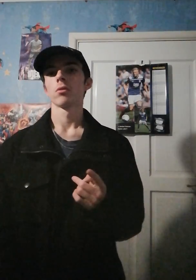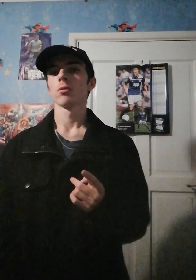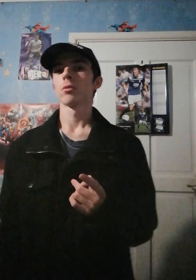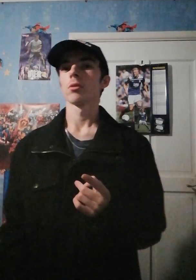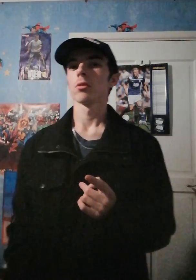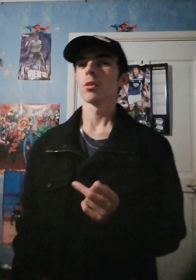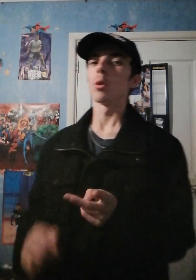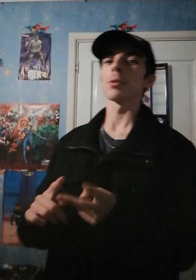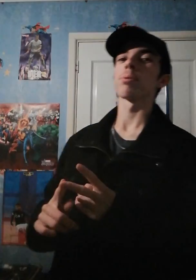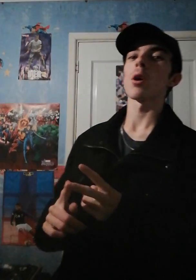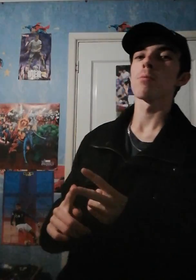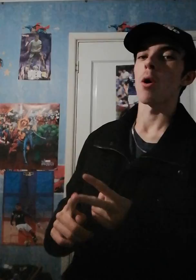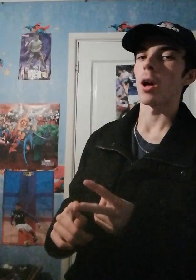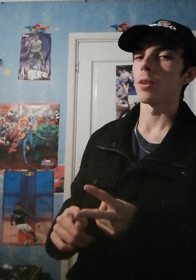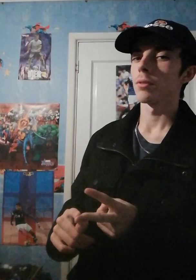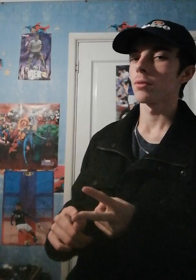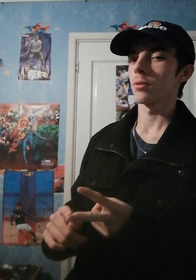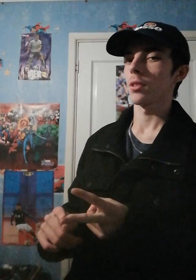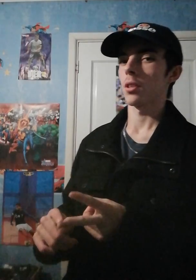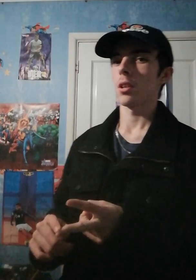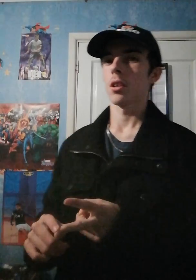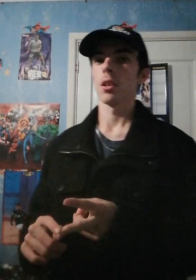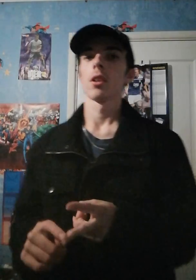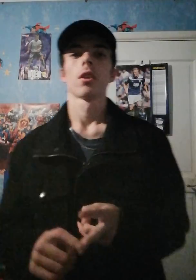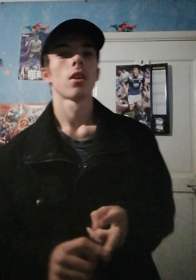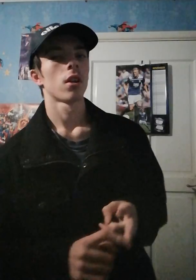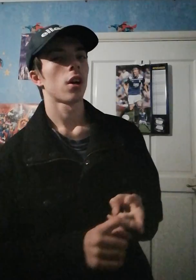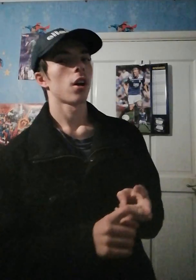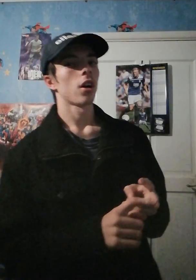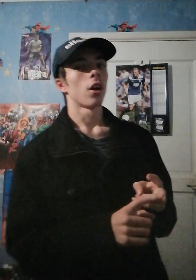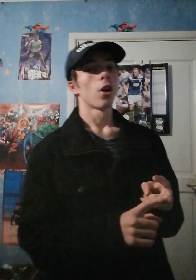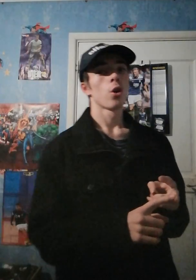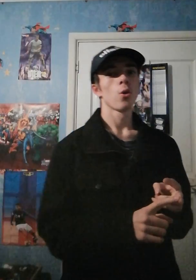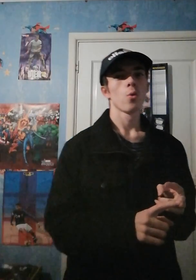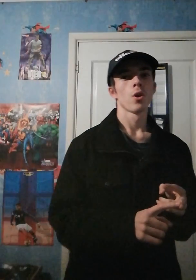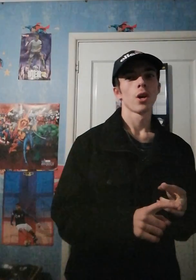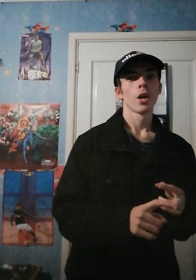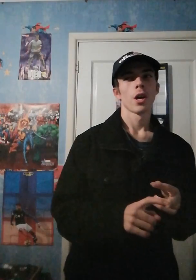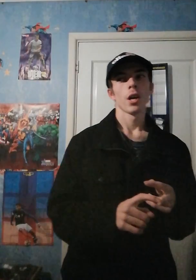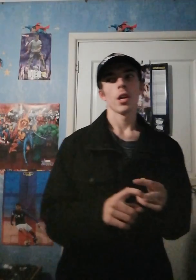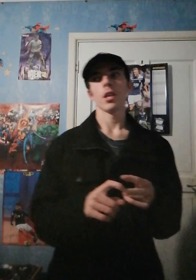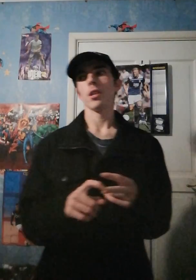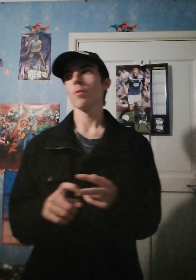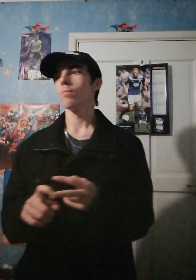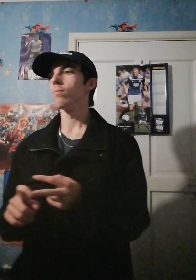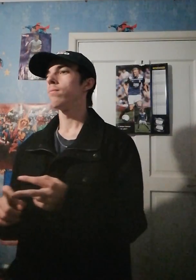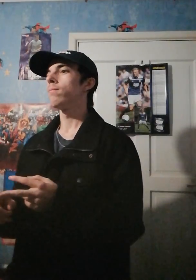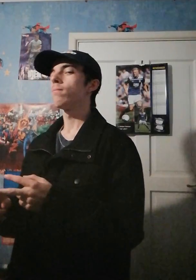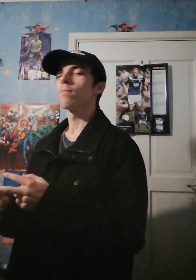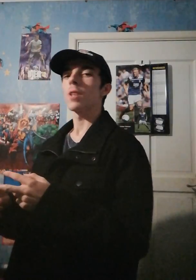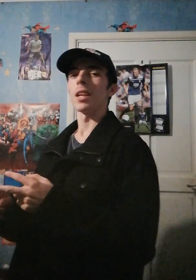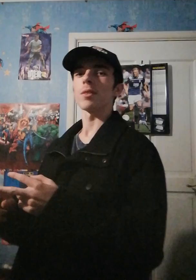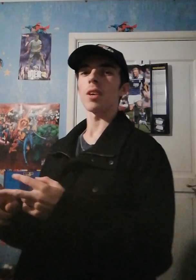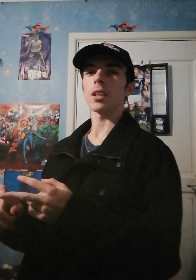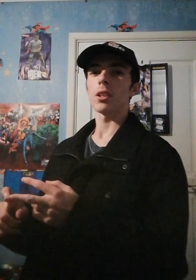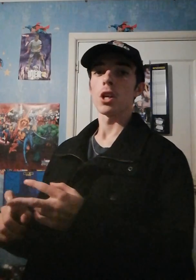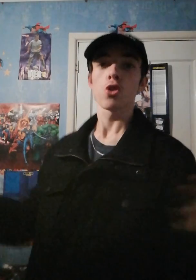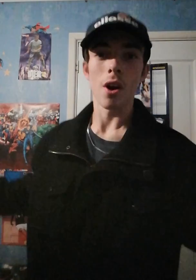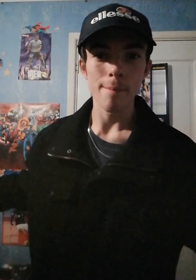who's a pro bowler, who, let's think, Trent